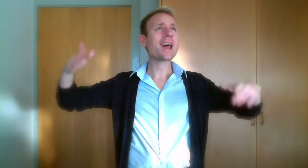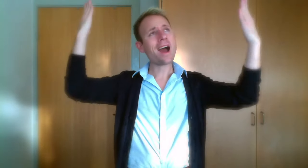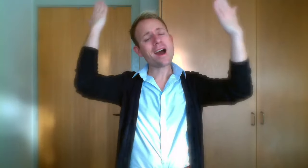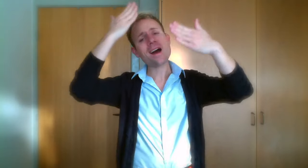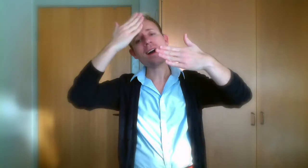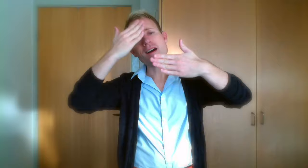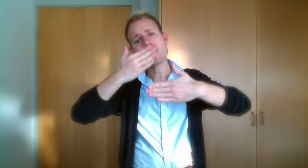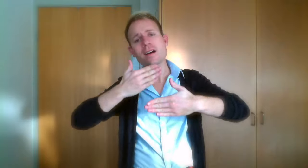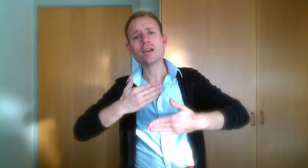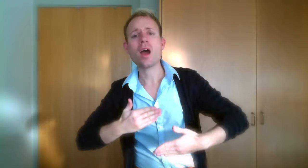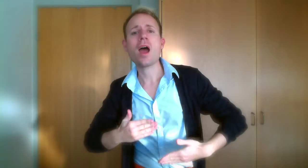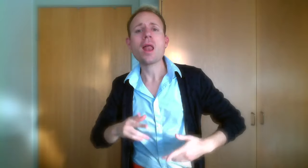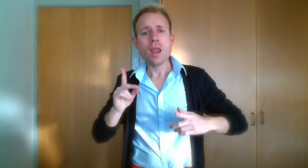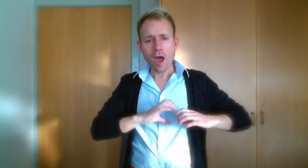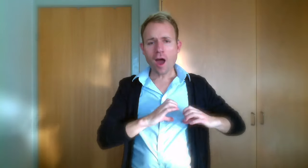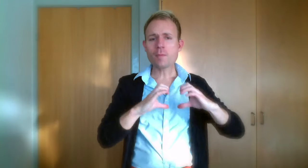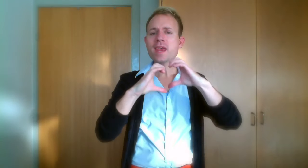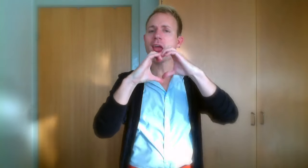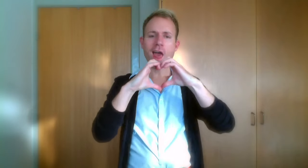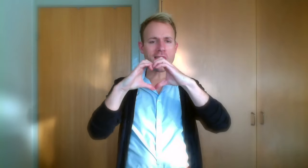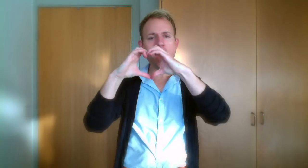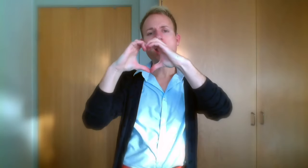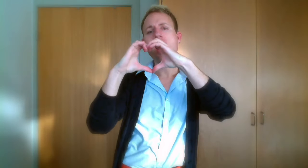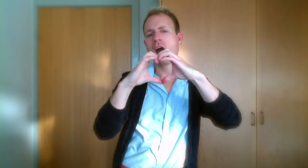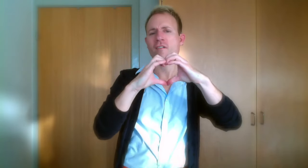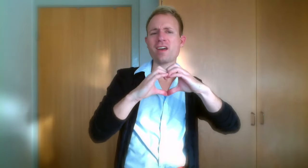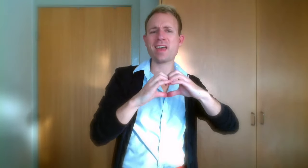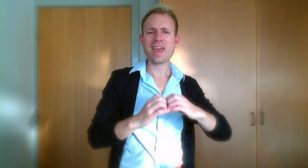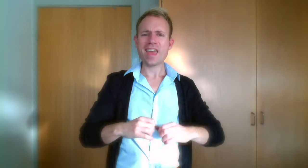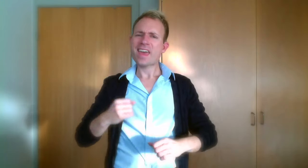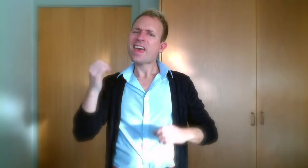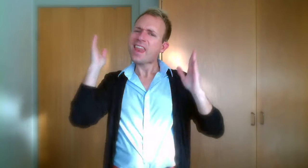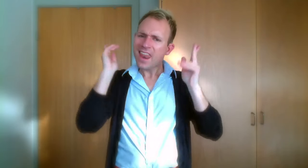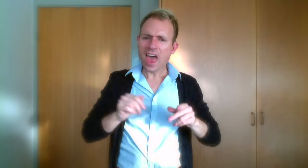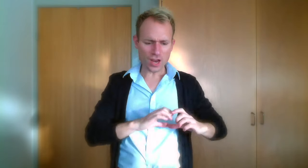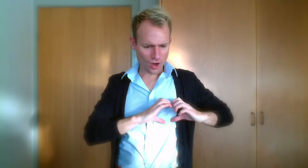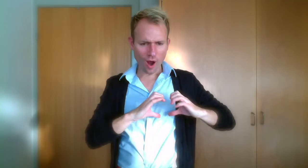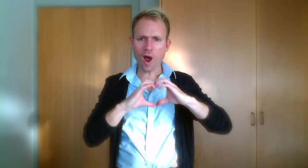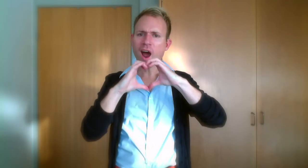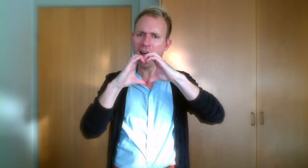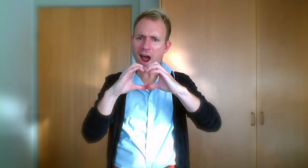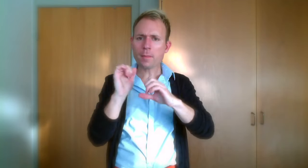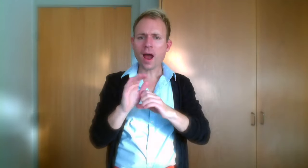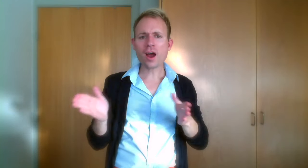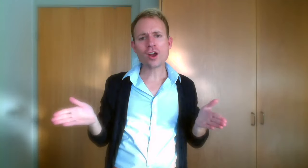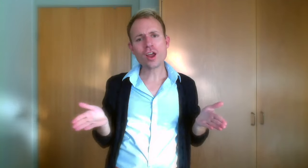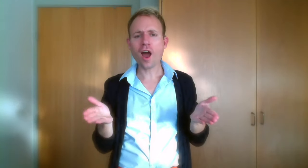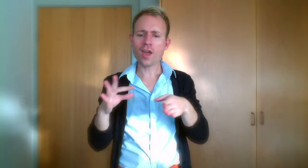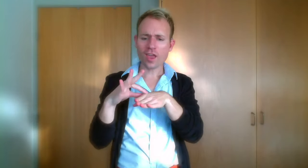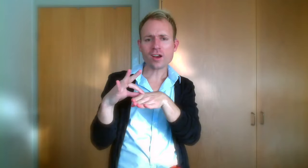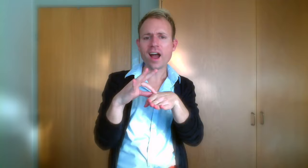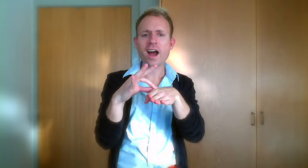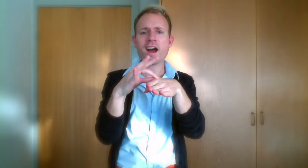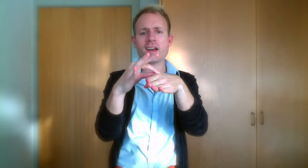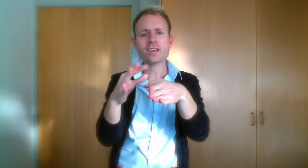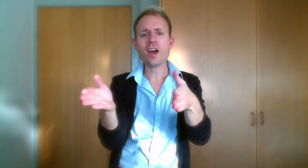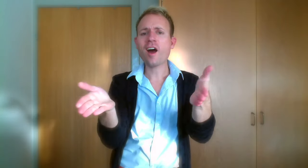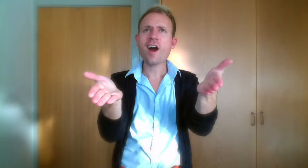Better love be love, dare to let your heart be your